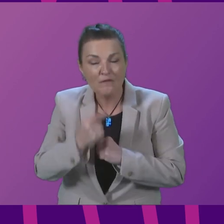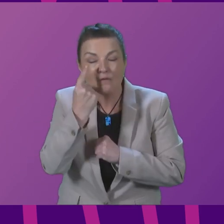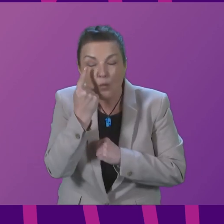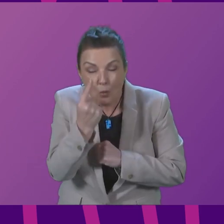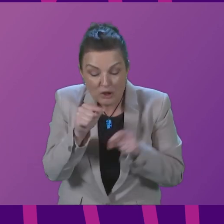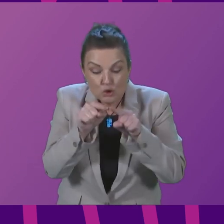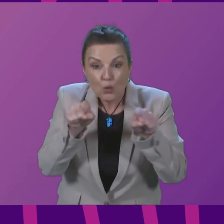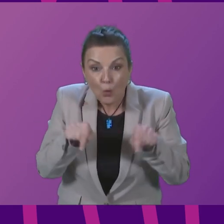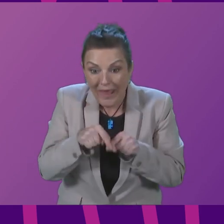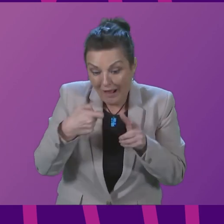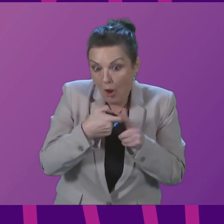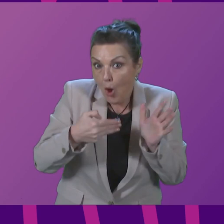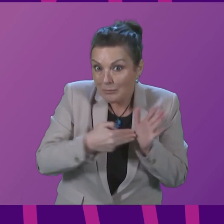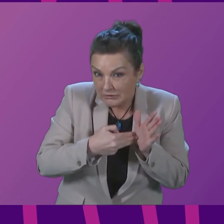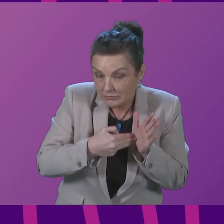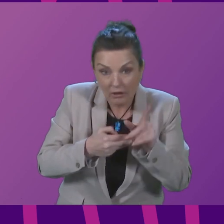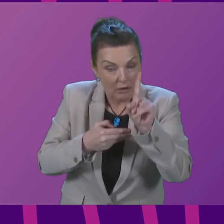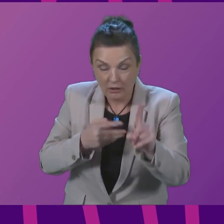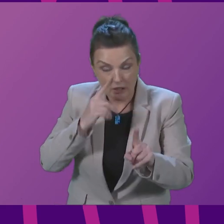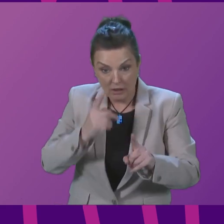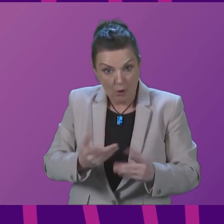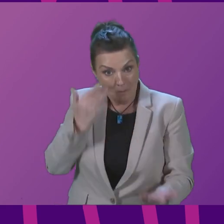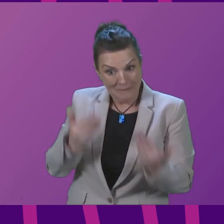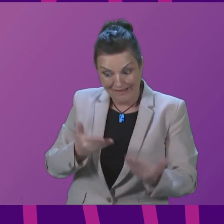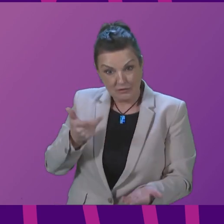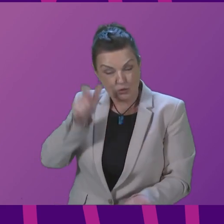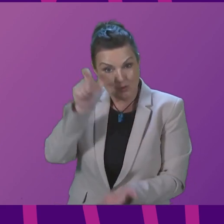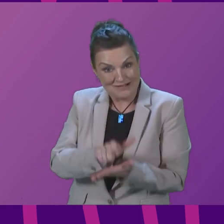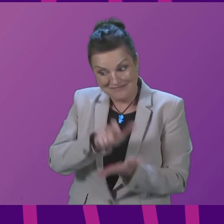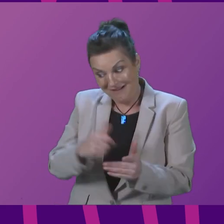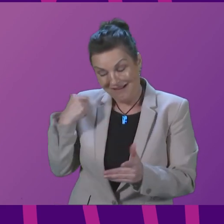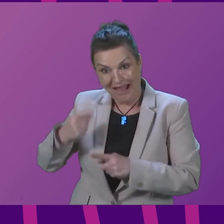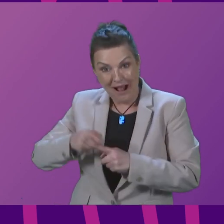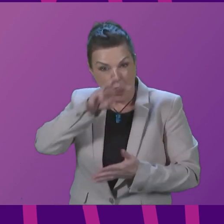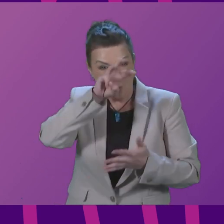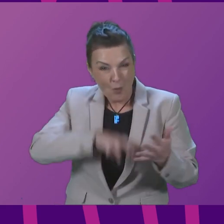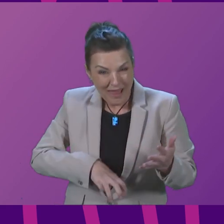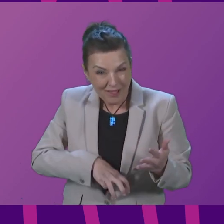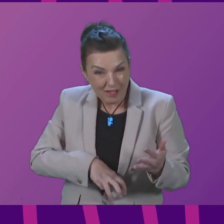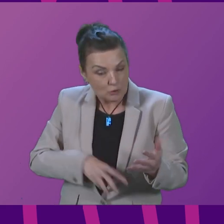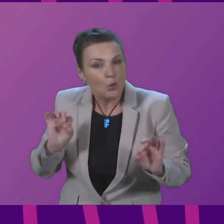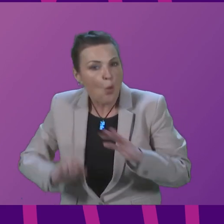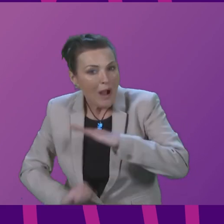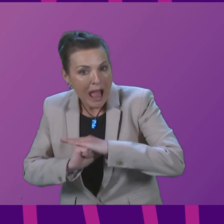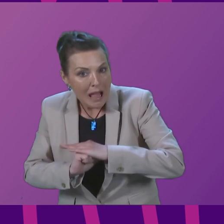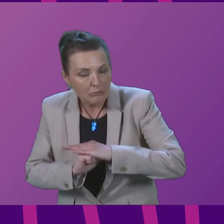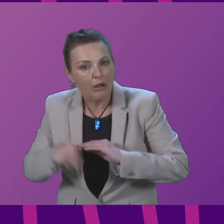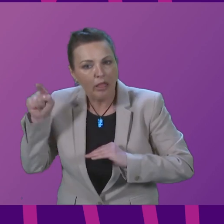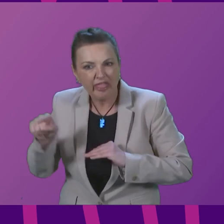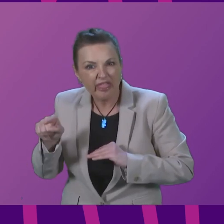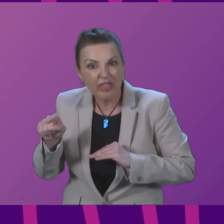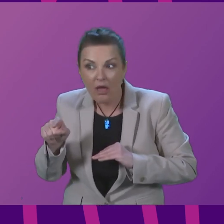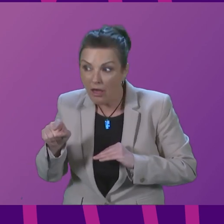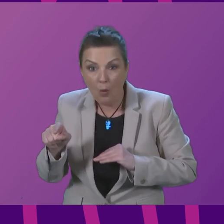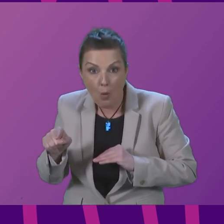That's despite a sale in England and Wales where there isn't a cap, achieving four times that in initial